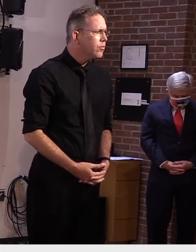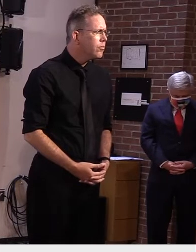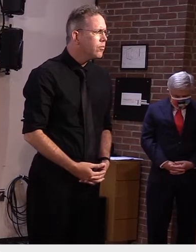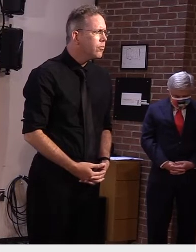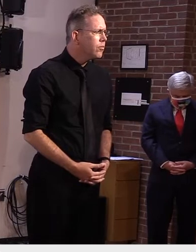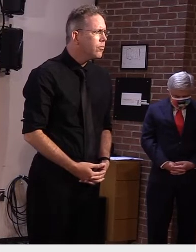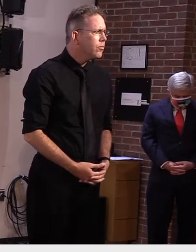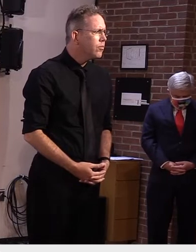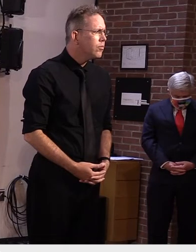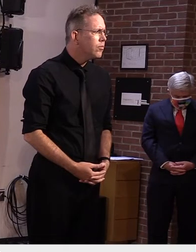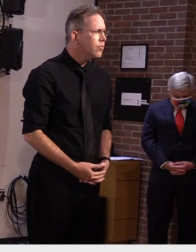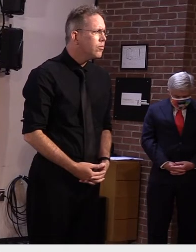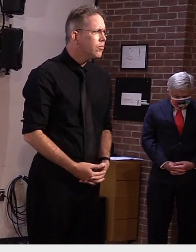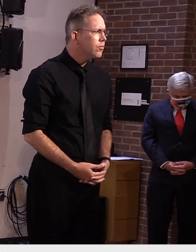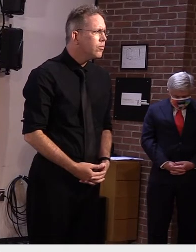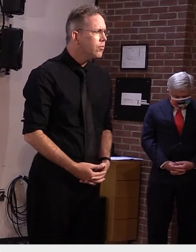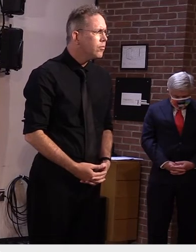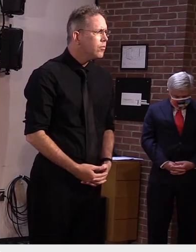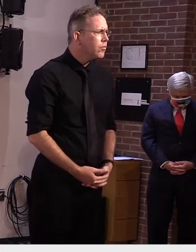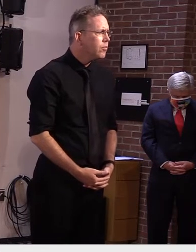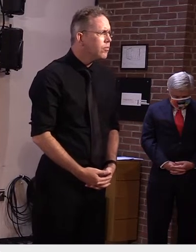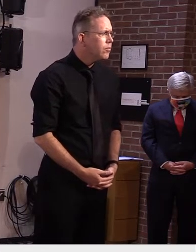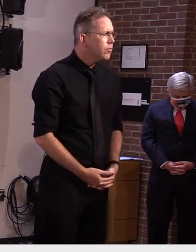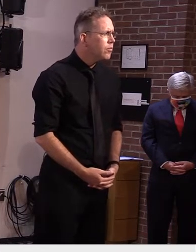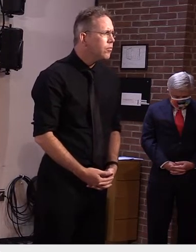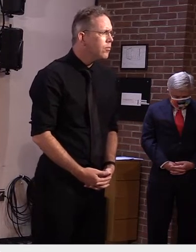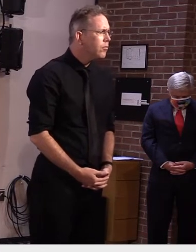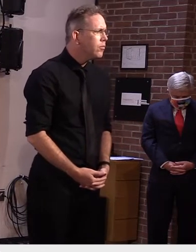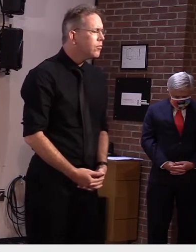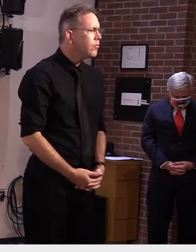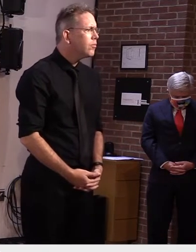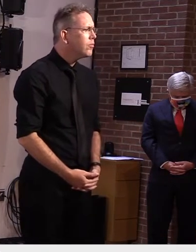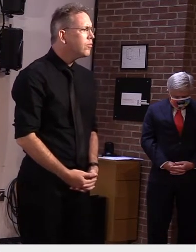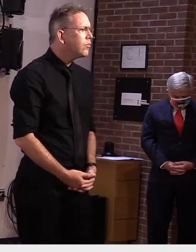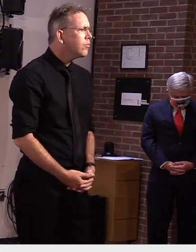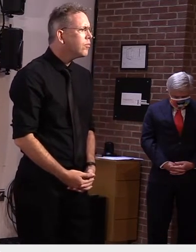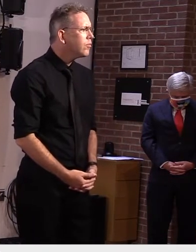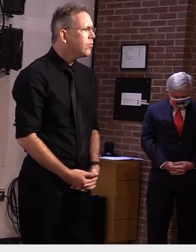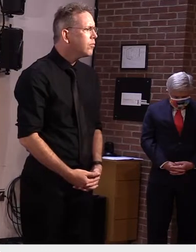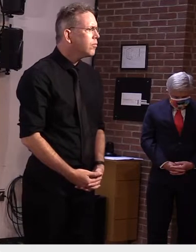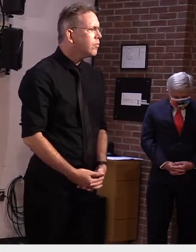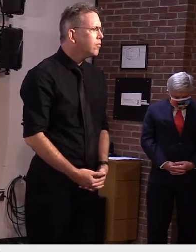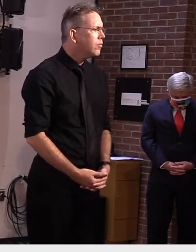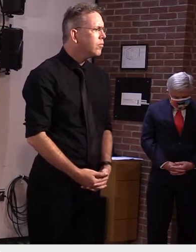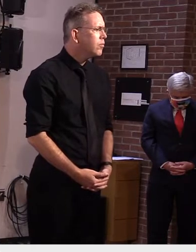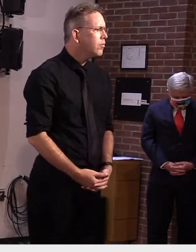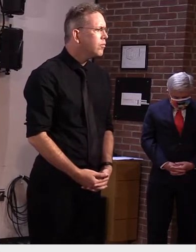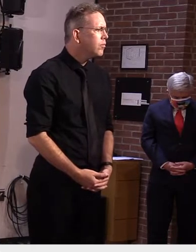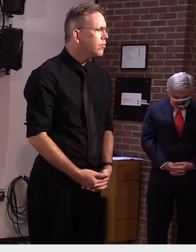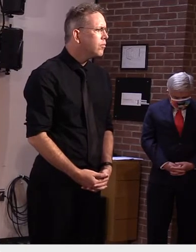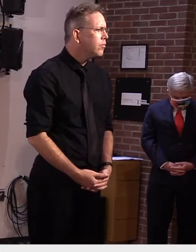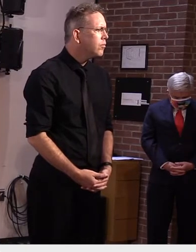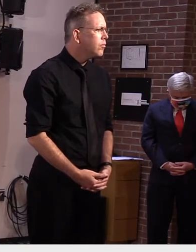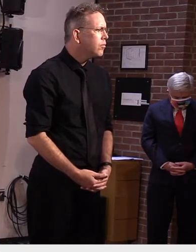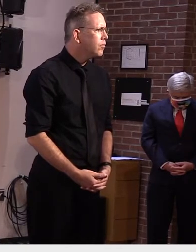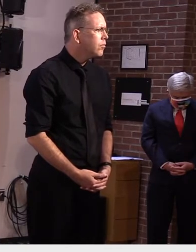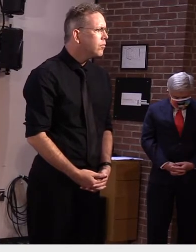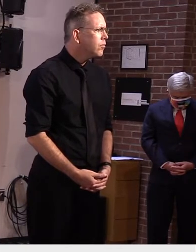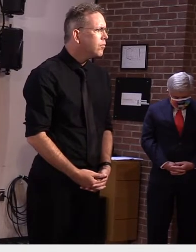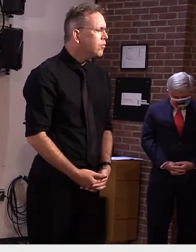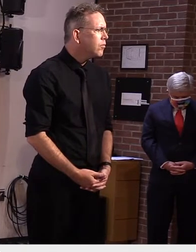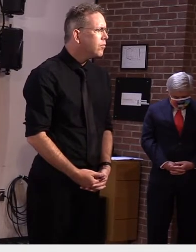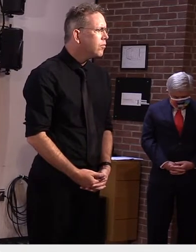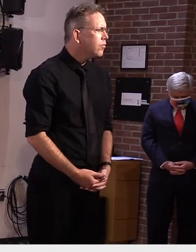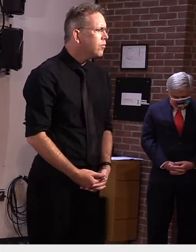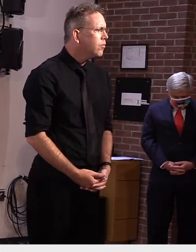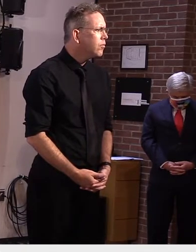i.e Burlington that the business becomes lucrative enough that it you know that you'll